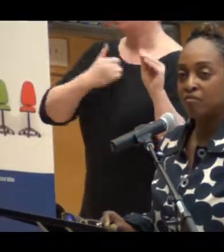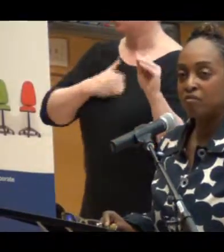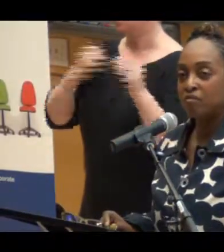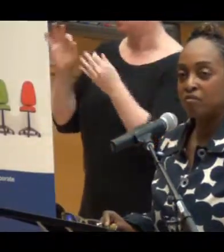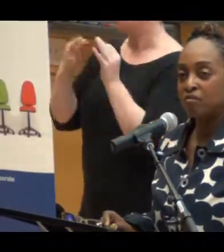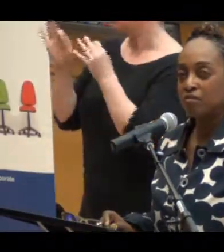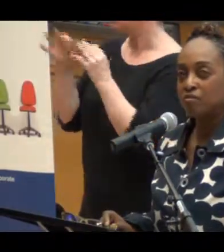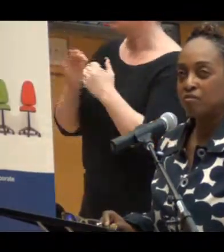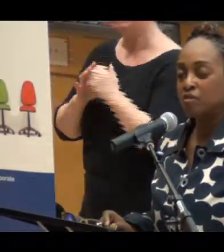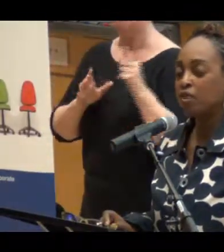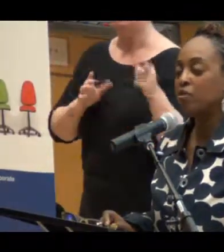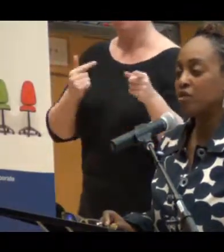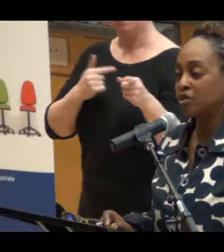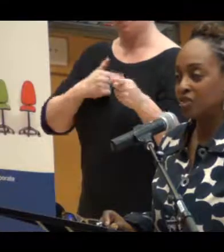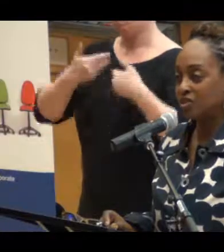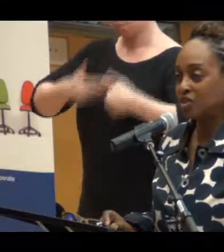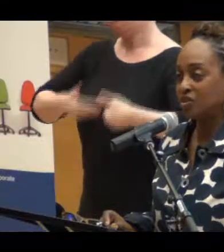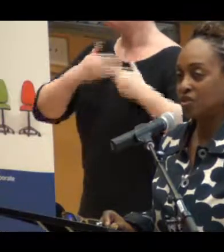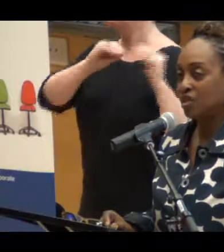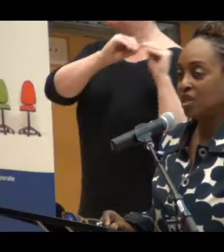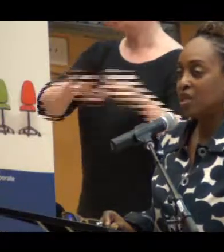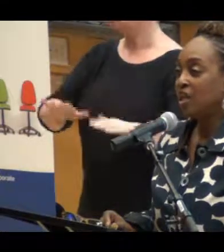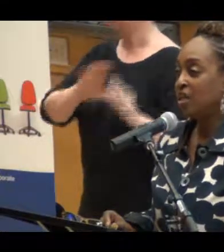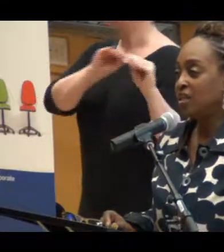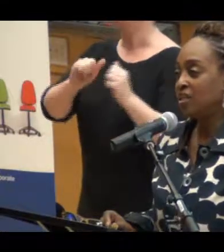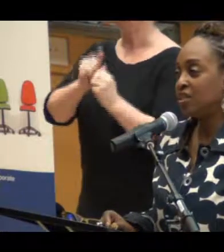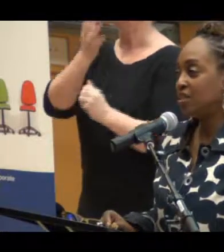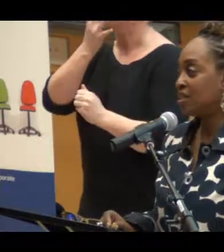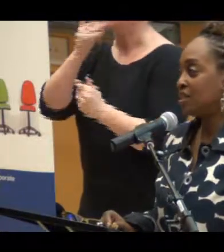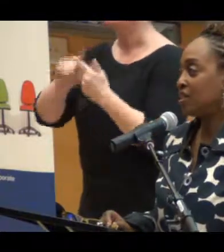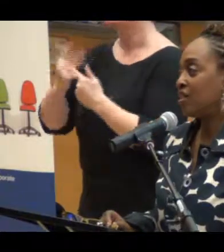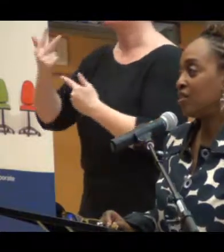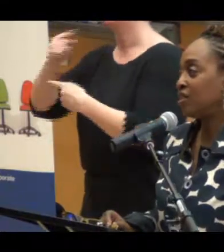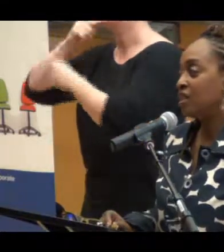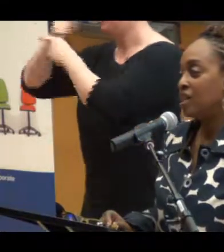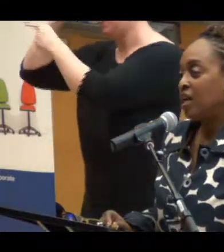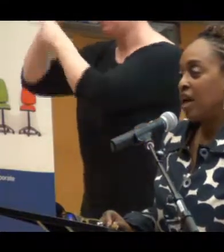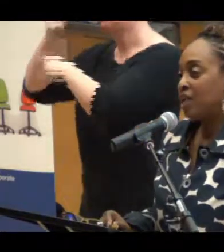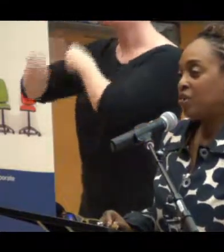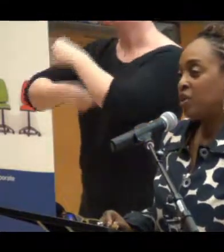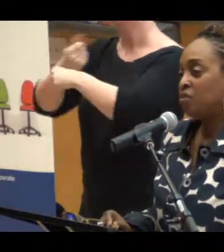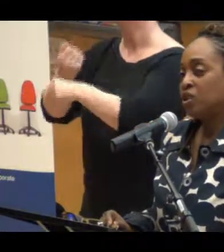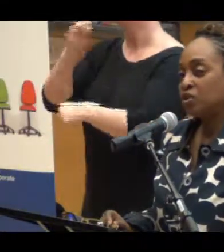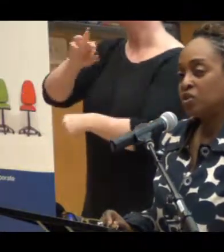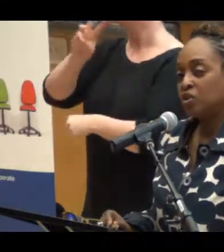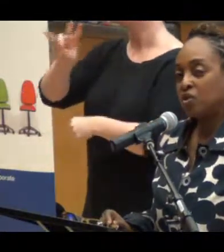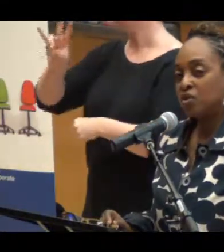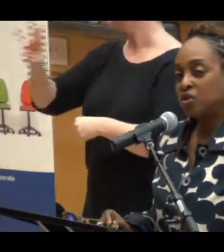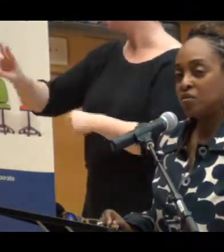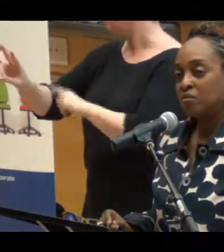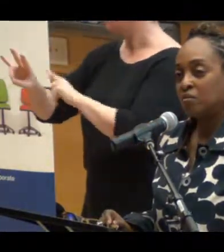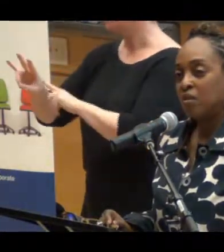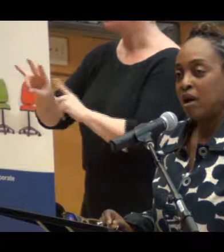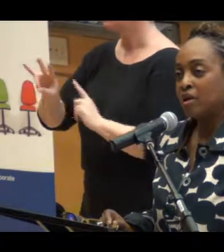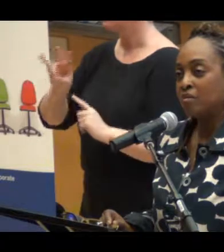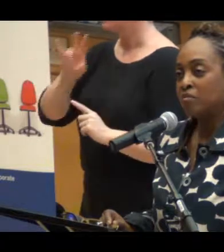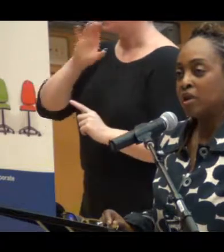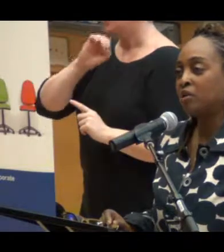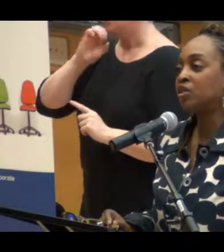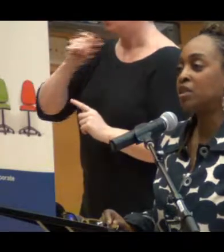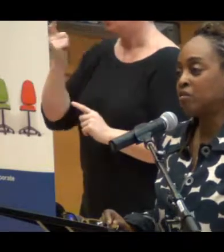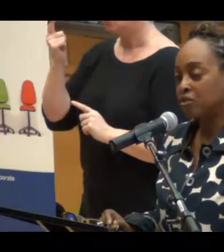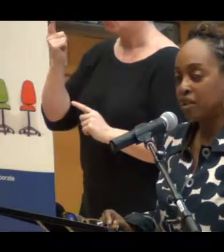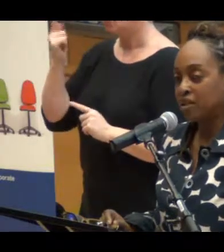and three brothers and sisters in 1967. And at 21 years old, my